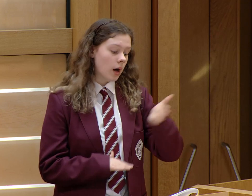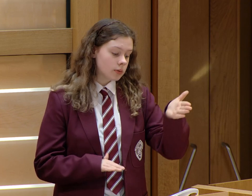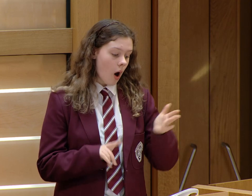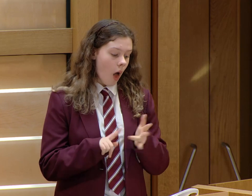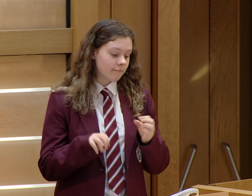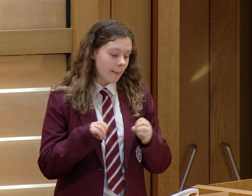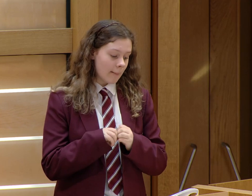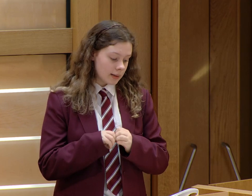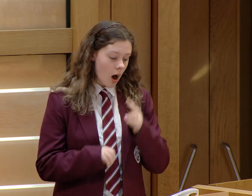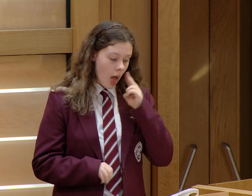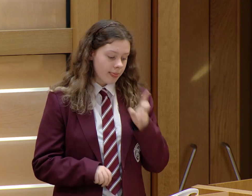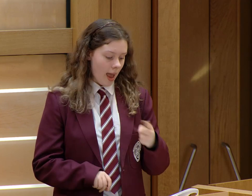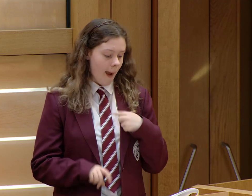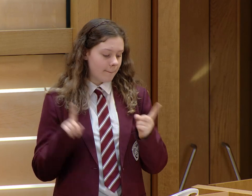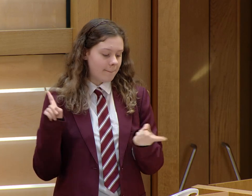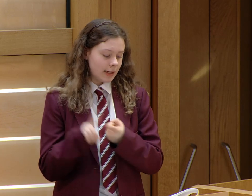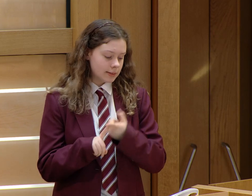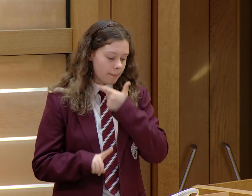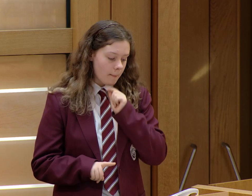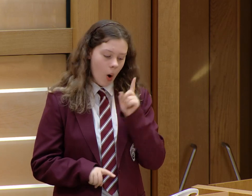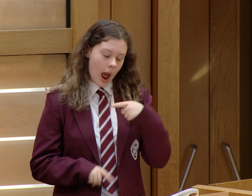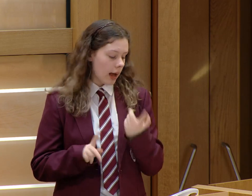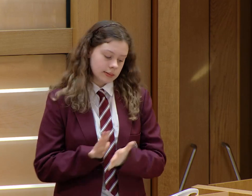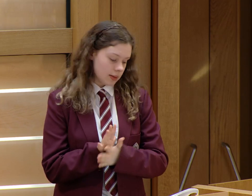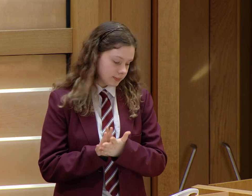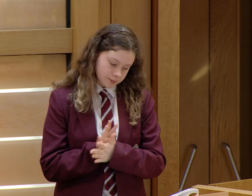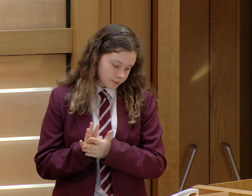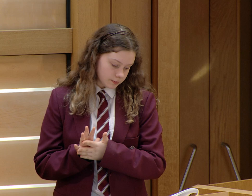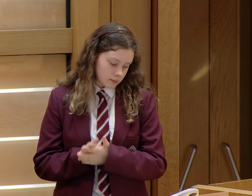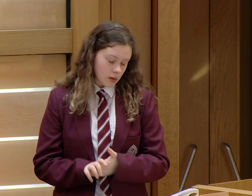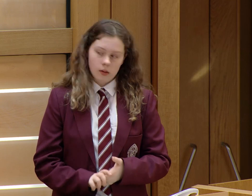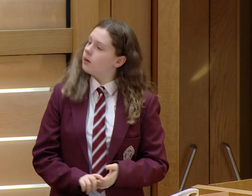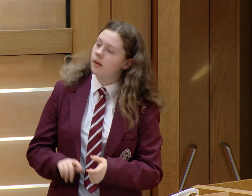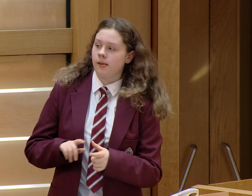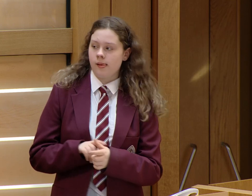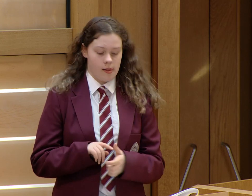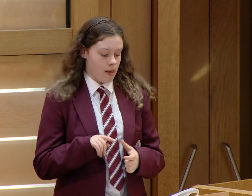And it wasn't until I went to Olive Bank Nursery that I met people who couldn't sign.